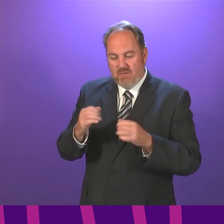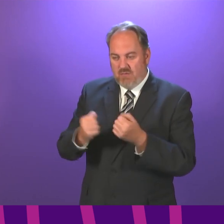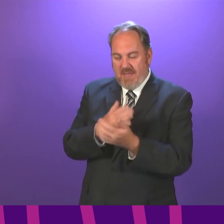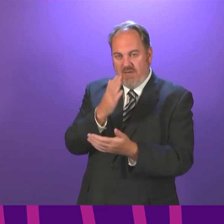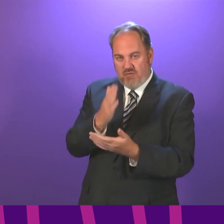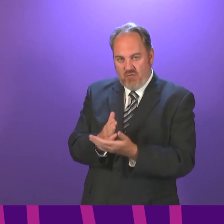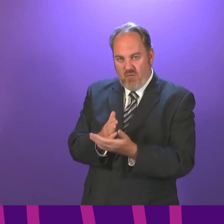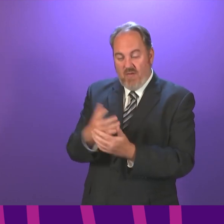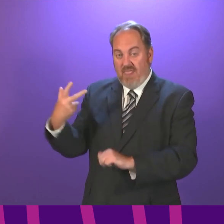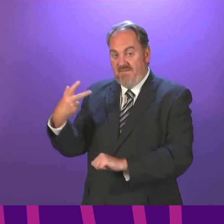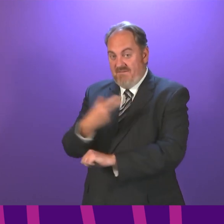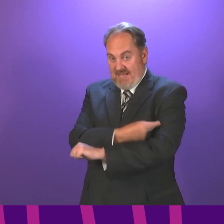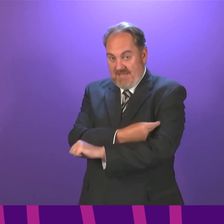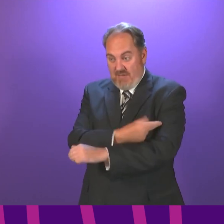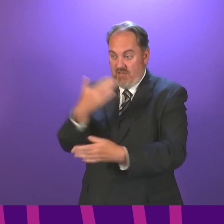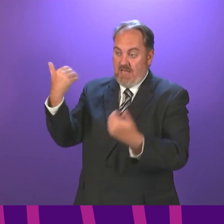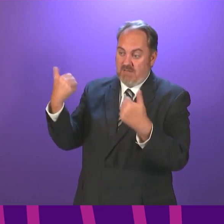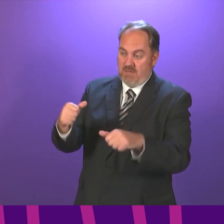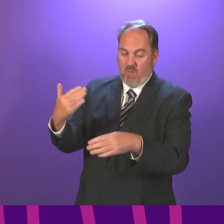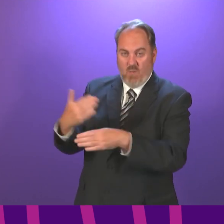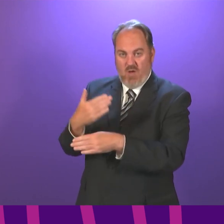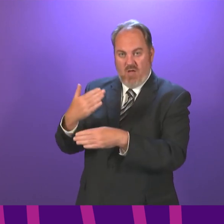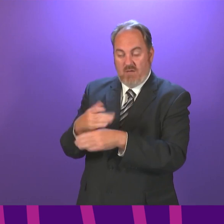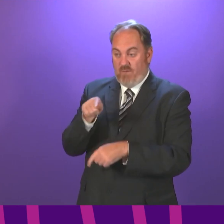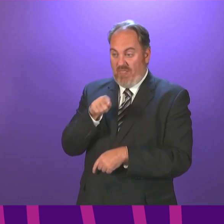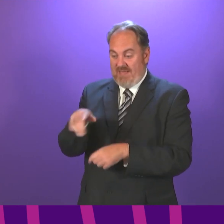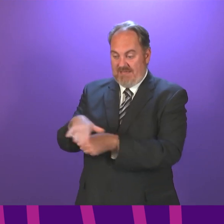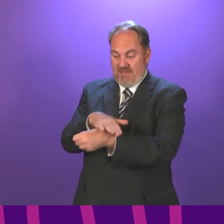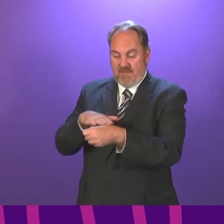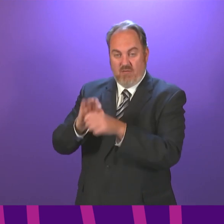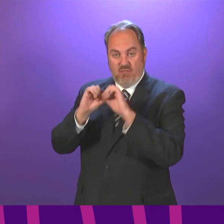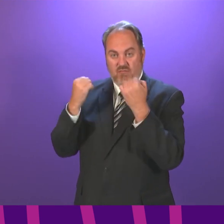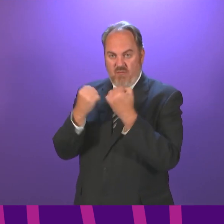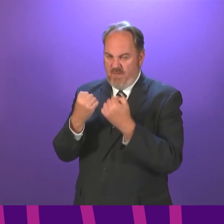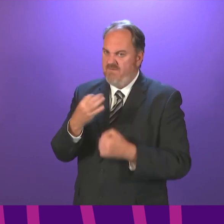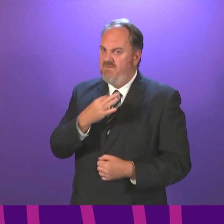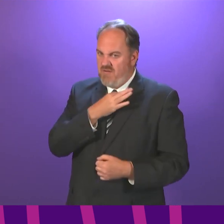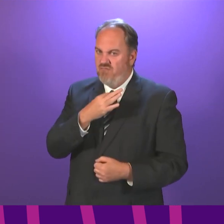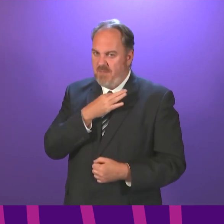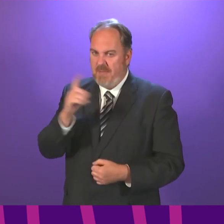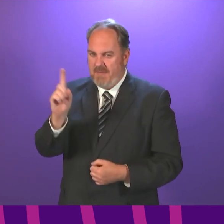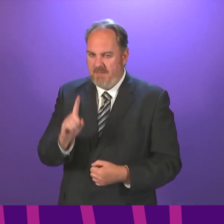effectiveness of the vaccination and whether any further guidance will be issued to this vulnerable group as restrictions continue to be lifted?